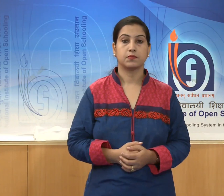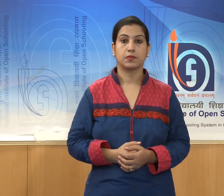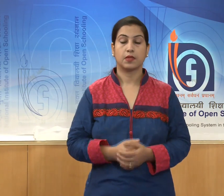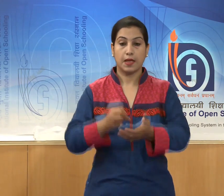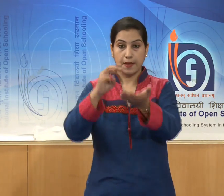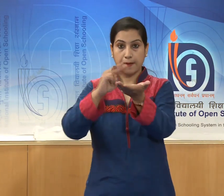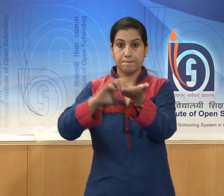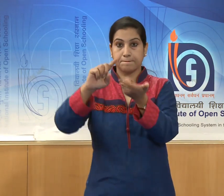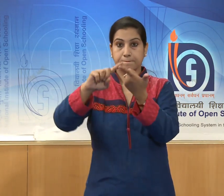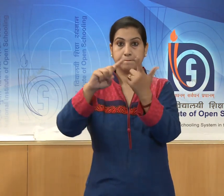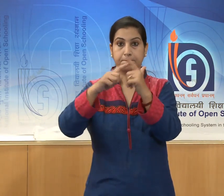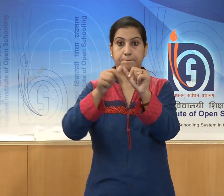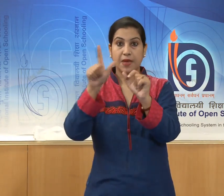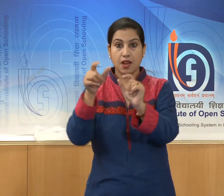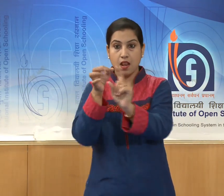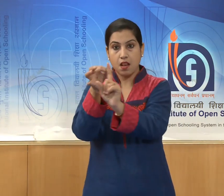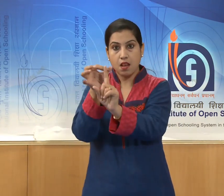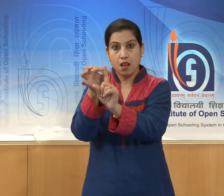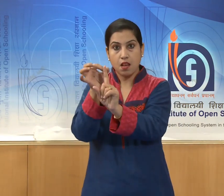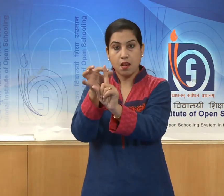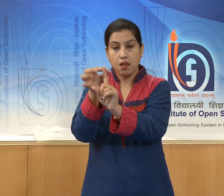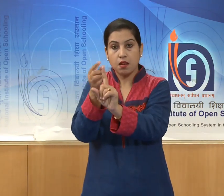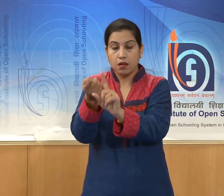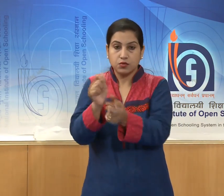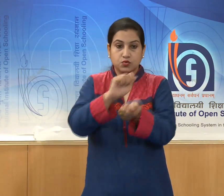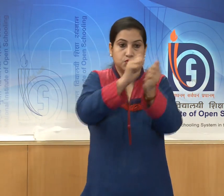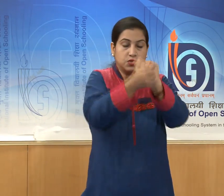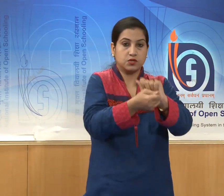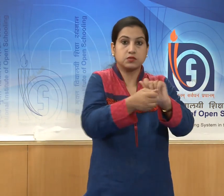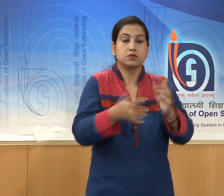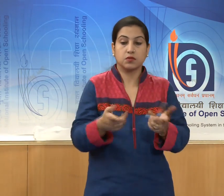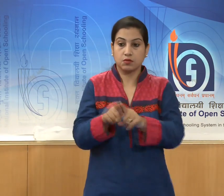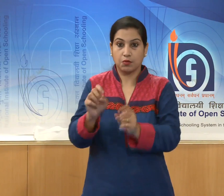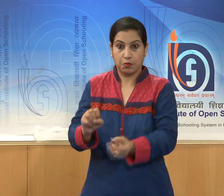is made of the clay statue